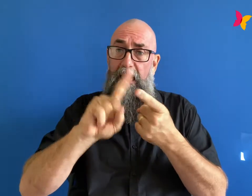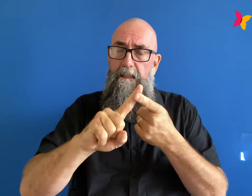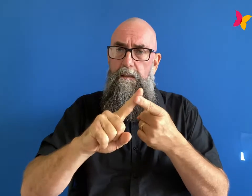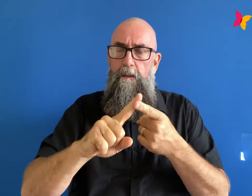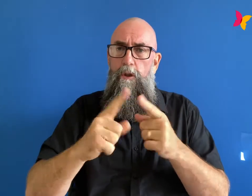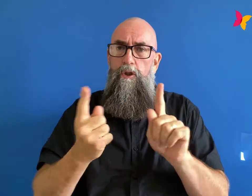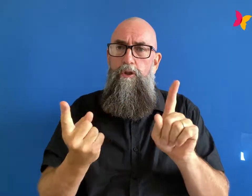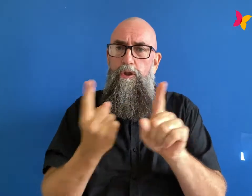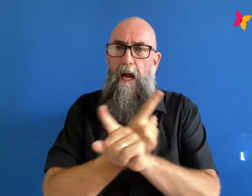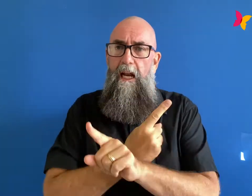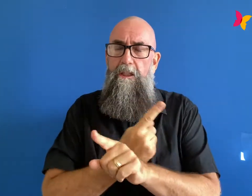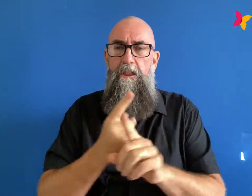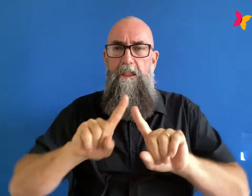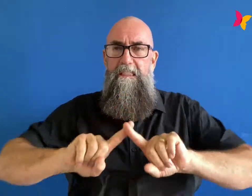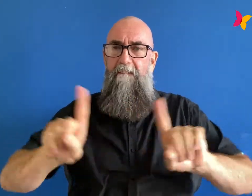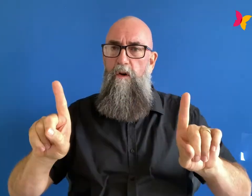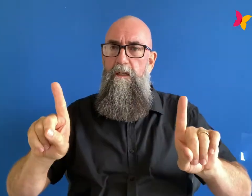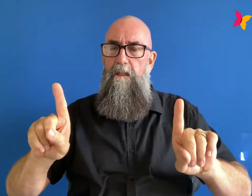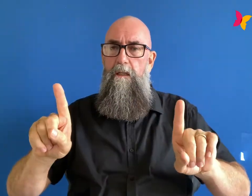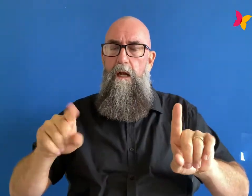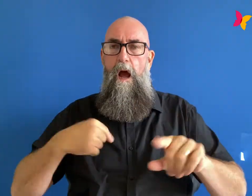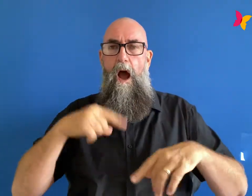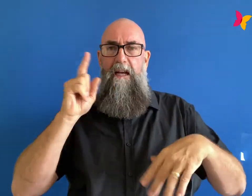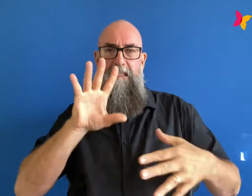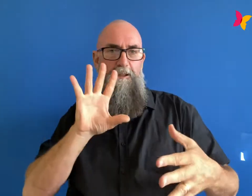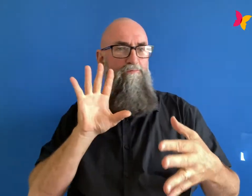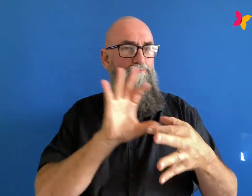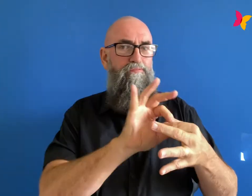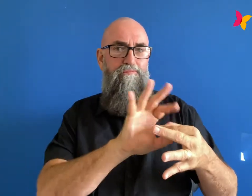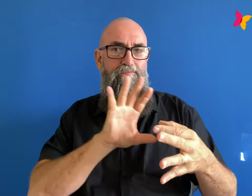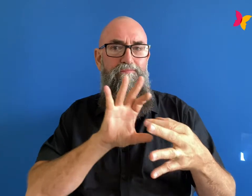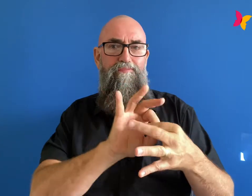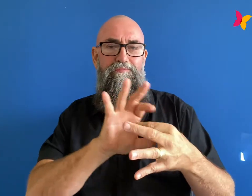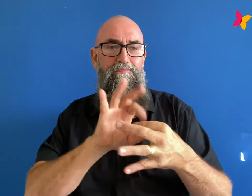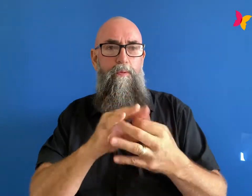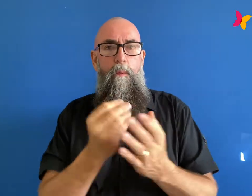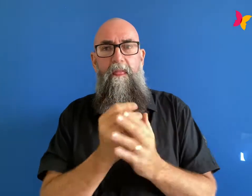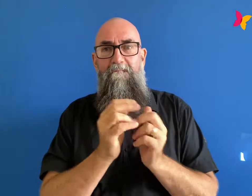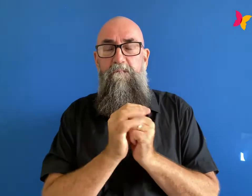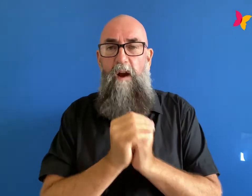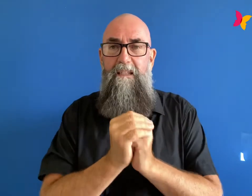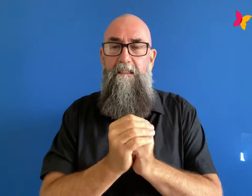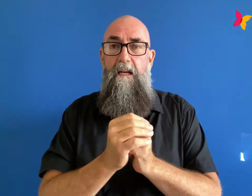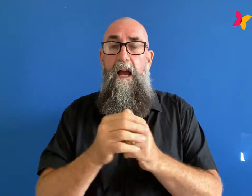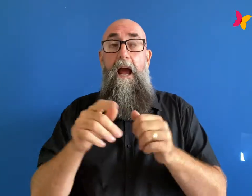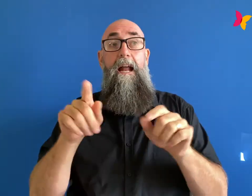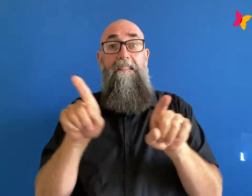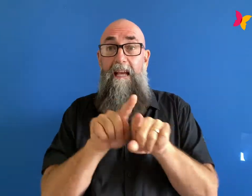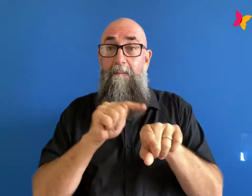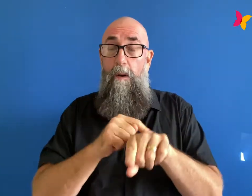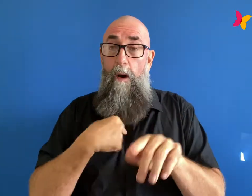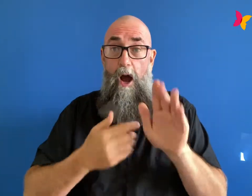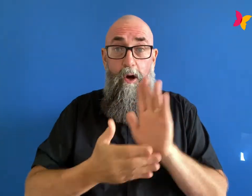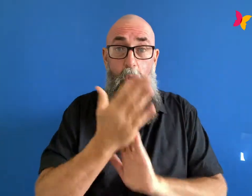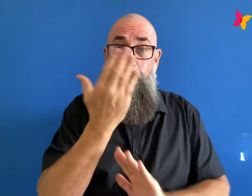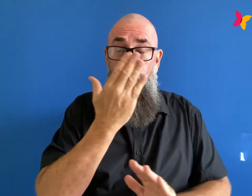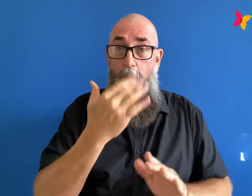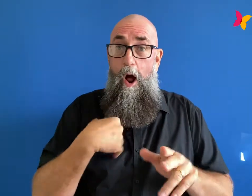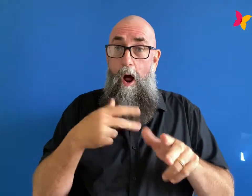friends so i can connect with and who love and support me and to be able to learn things was really cool um rather than just being at home like stuck in